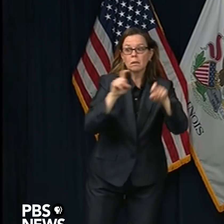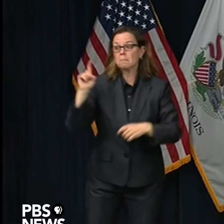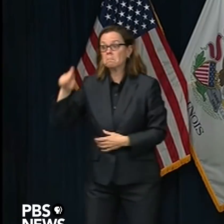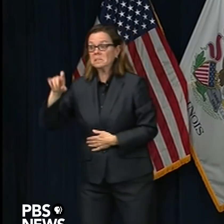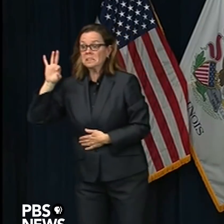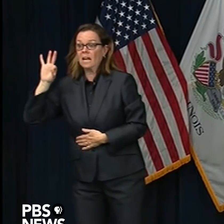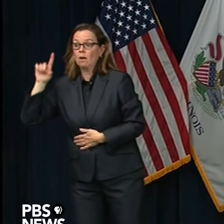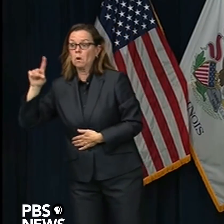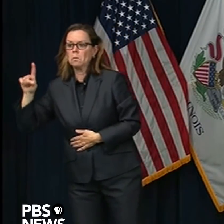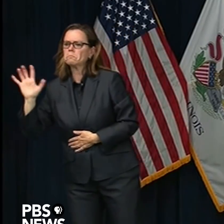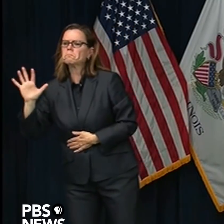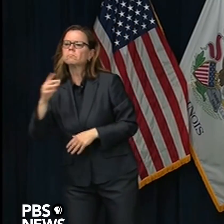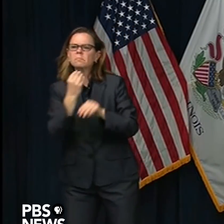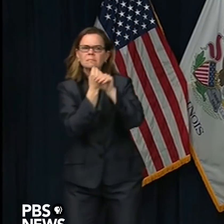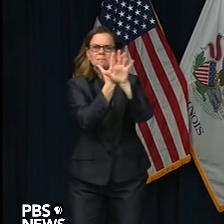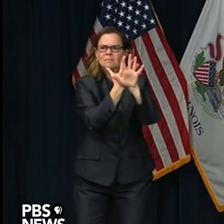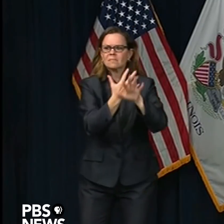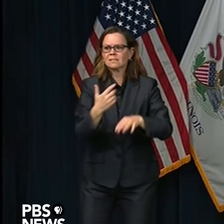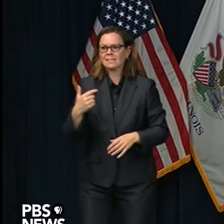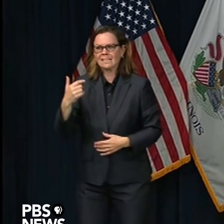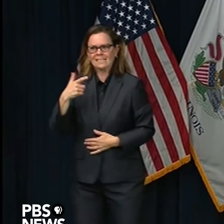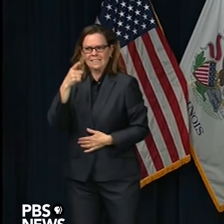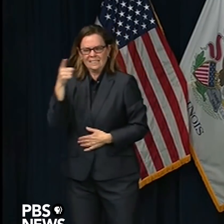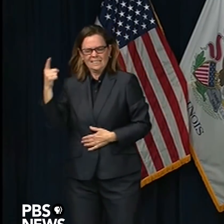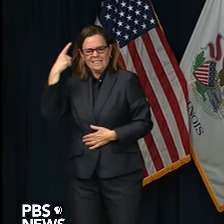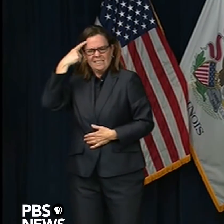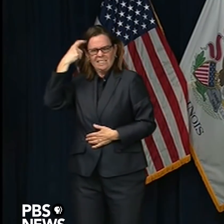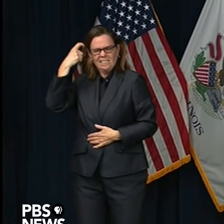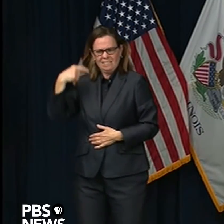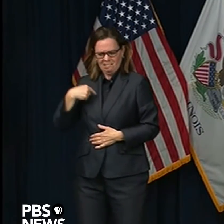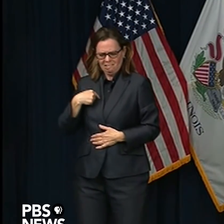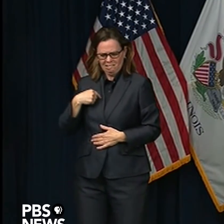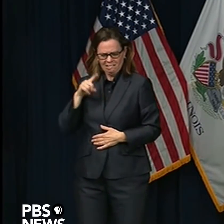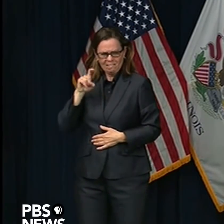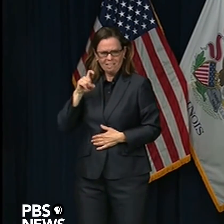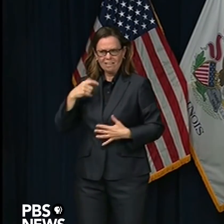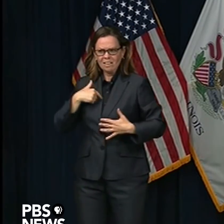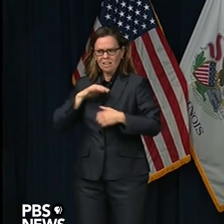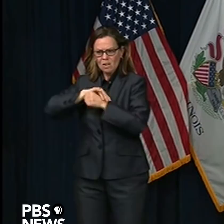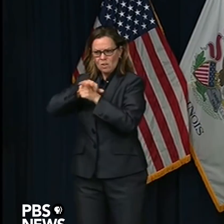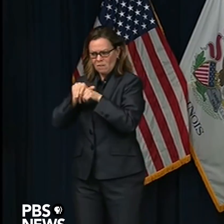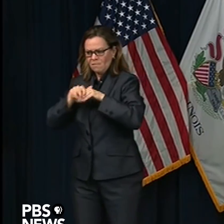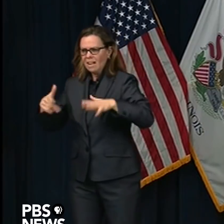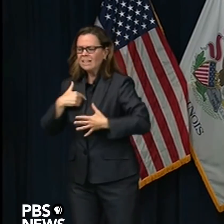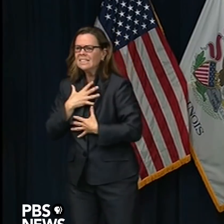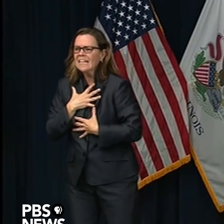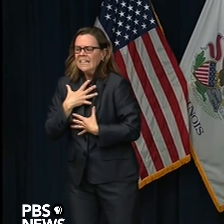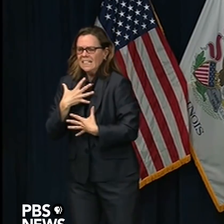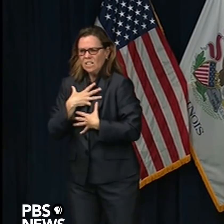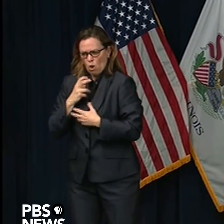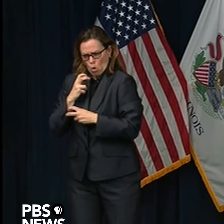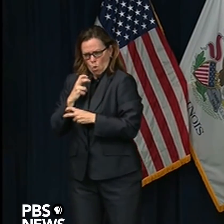respiratory symptoms. We know that COVID-19 can be a life-threatening disease.